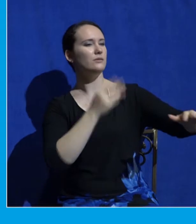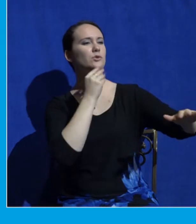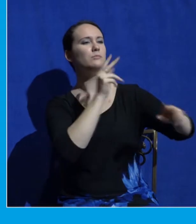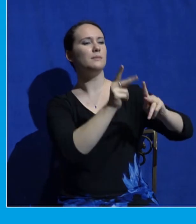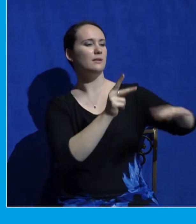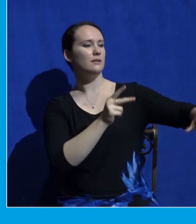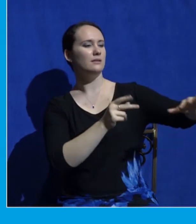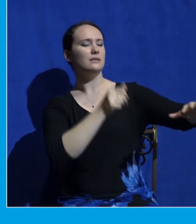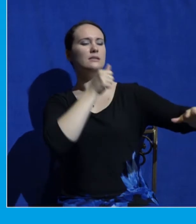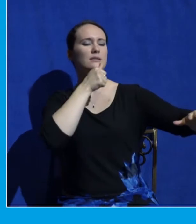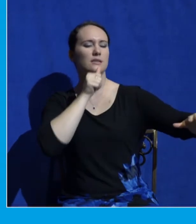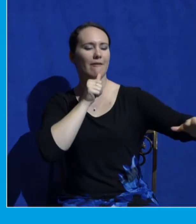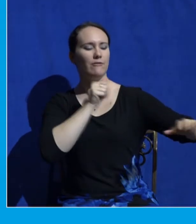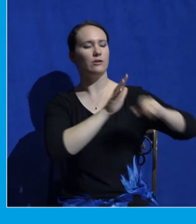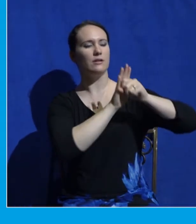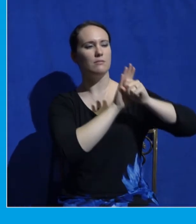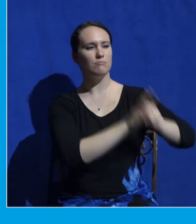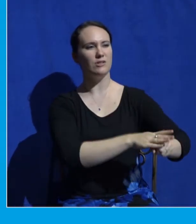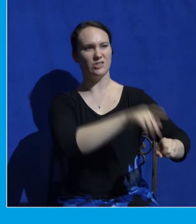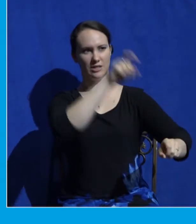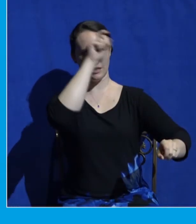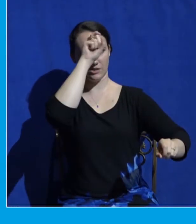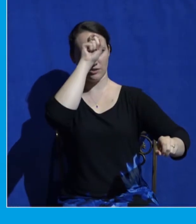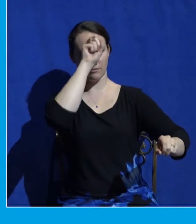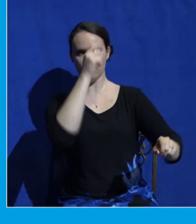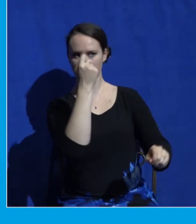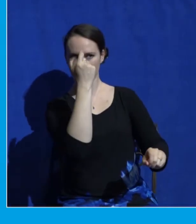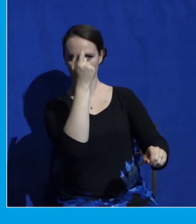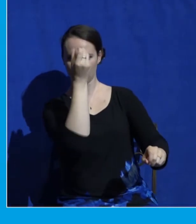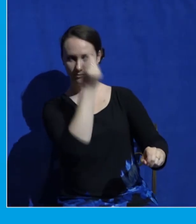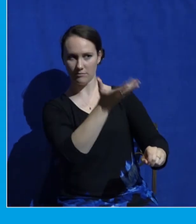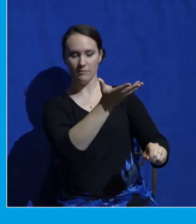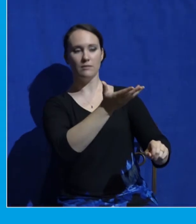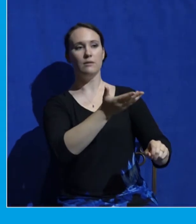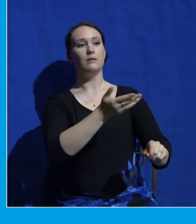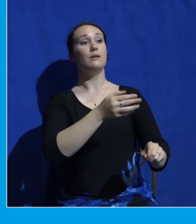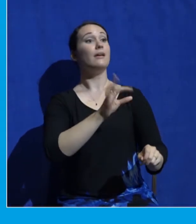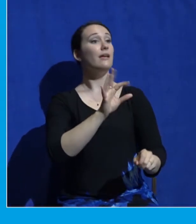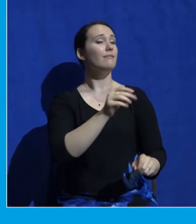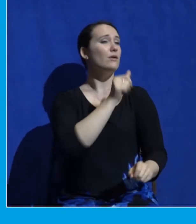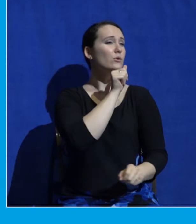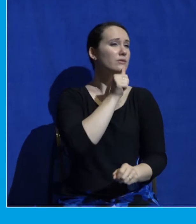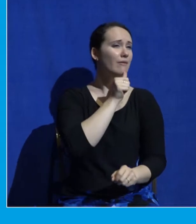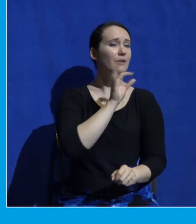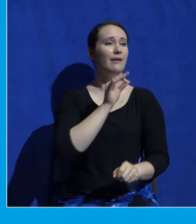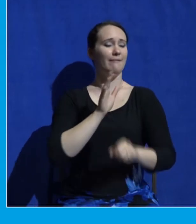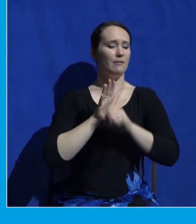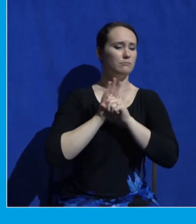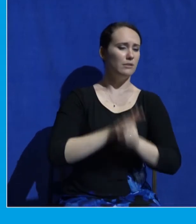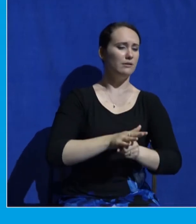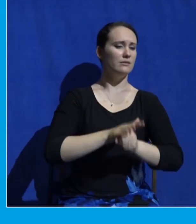suffering and oppression is never hidden from the eyes of God. God sees